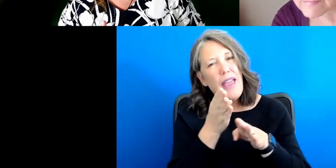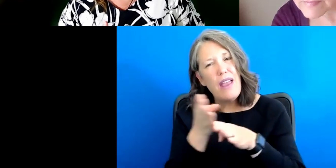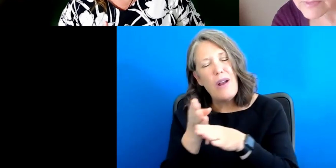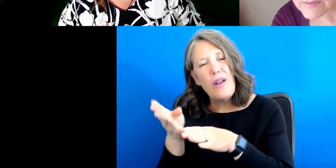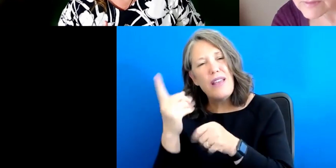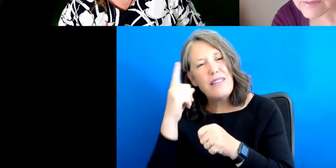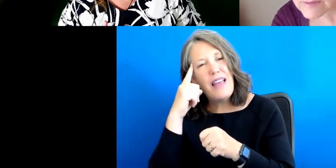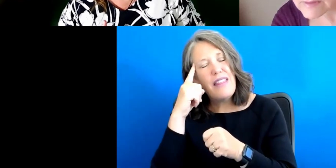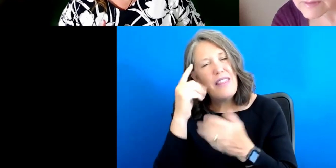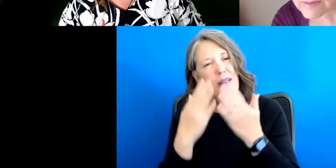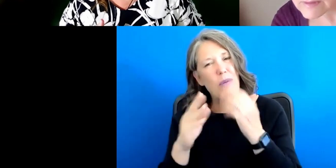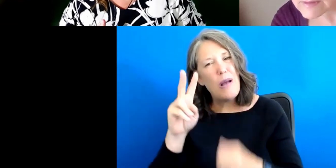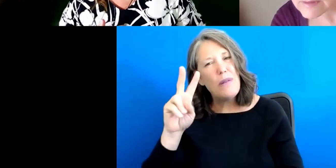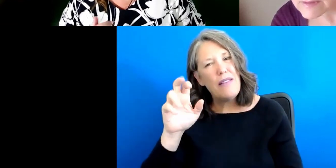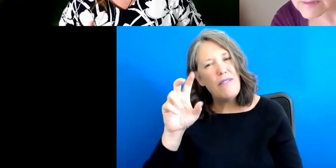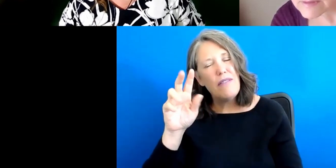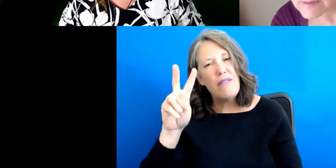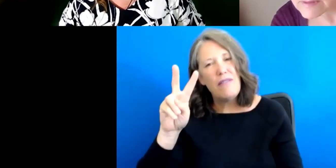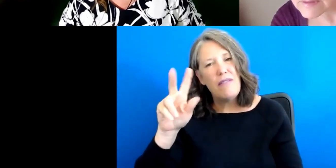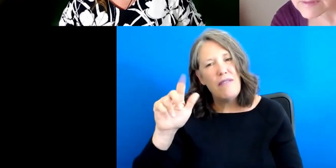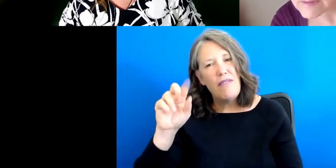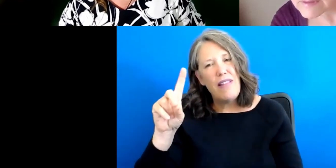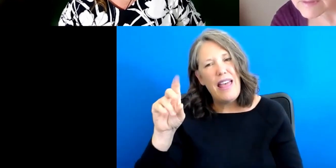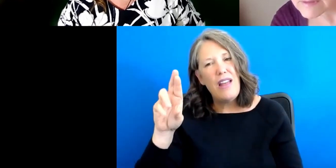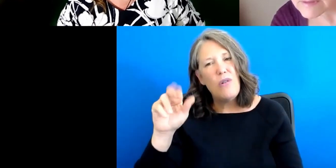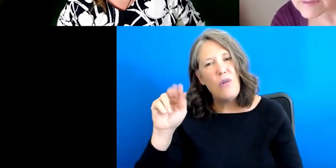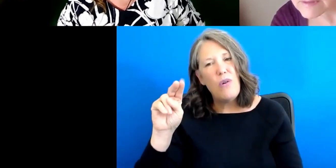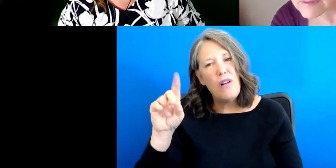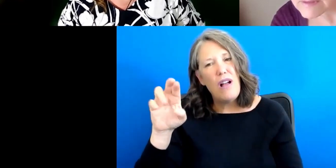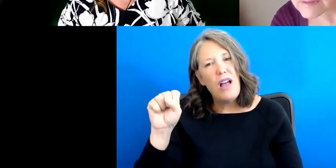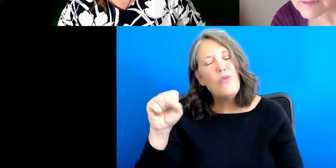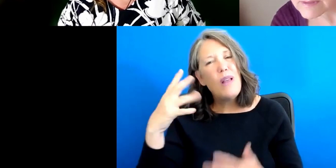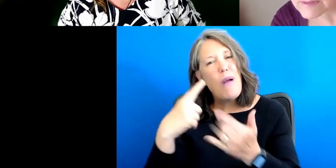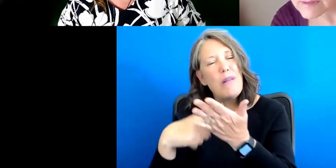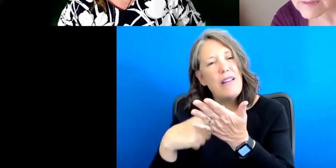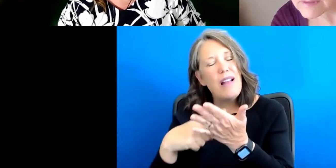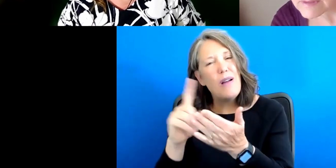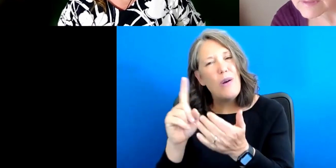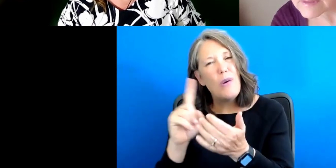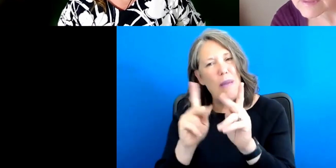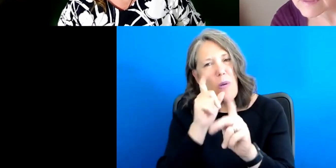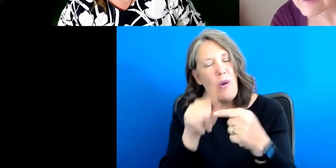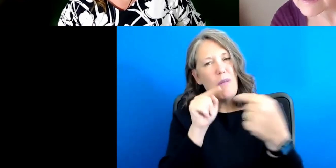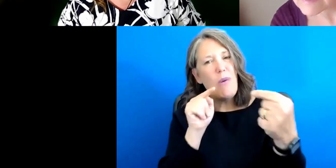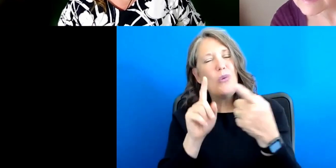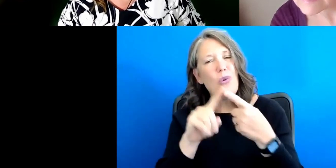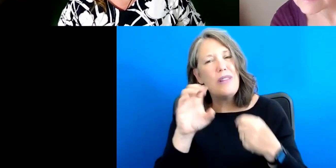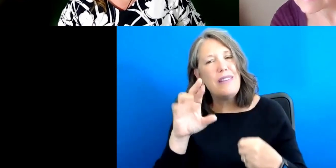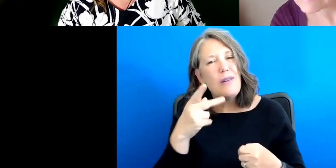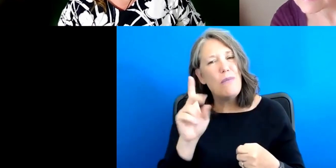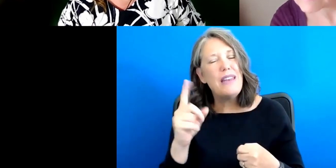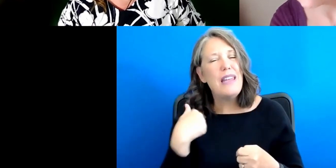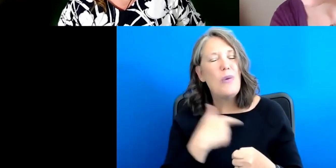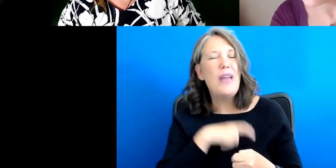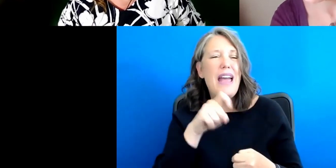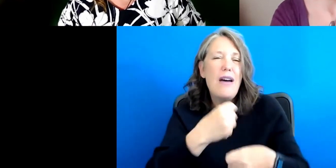probably Vlad or Andre talked about that the opposition had to the CRPD. So we've really got to